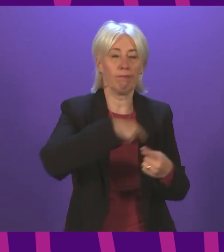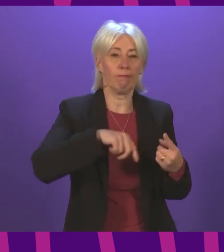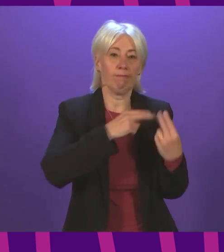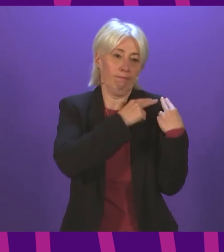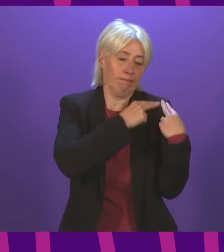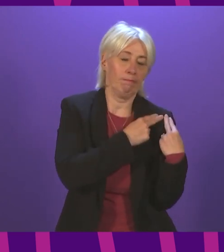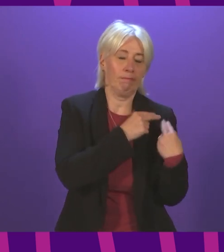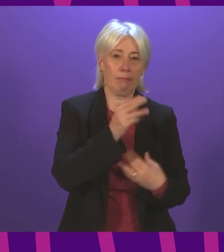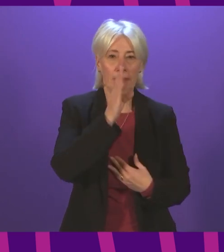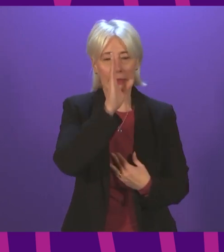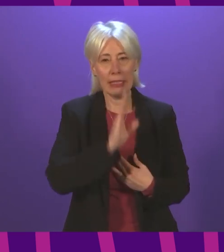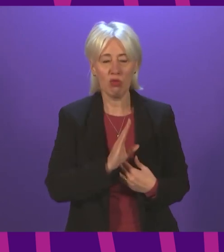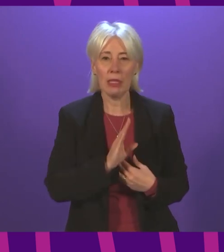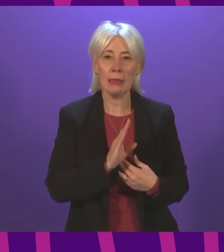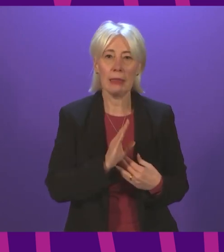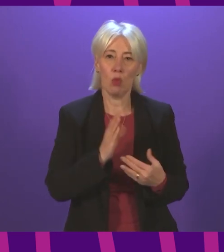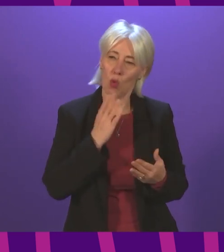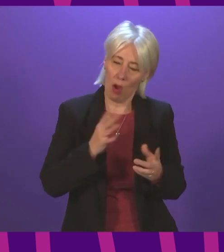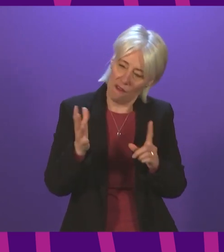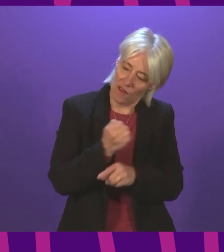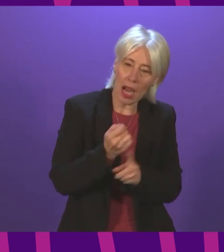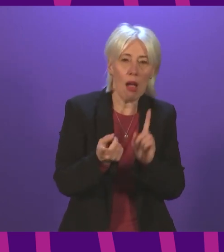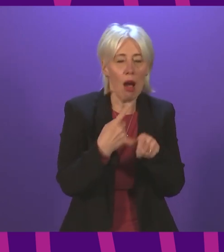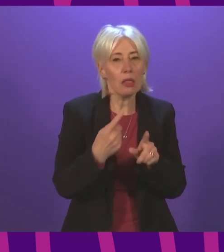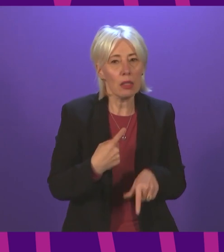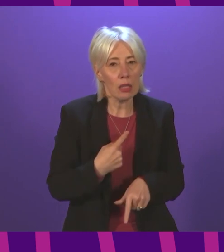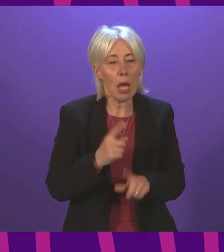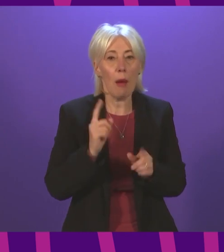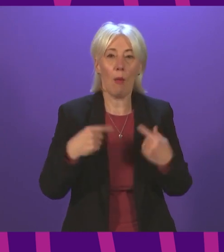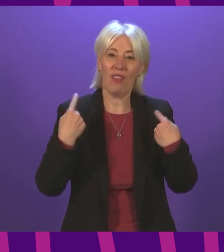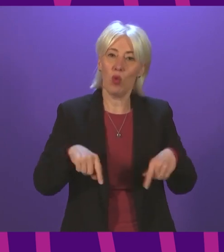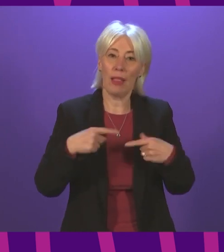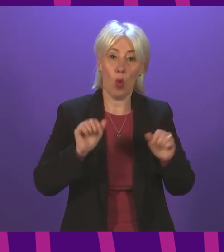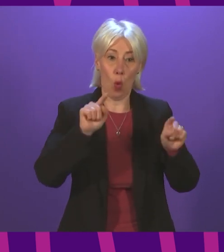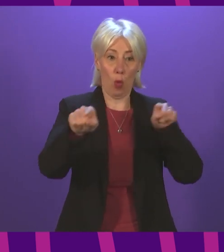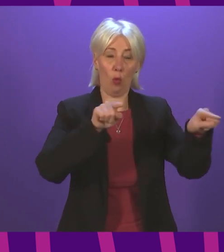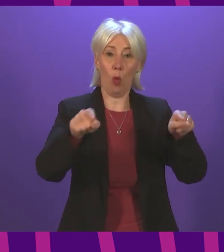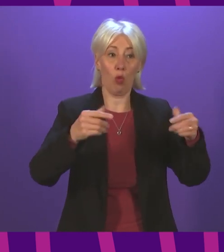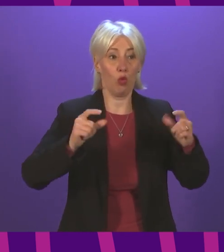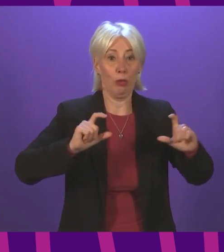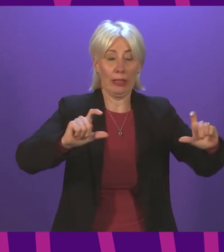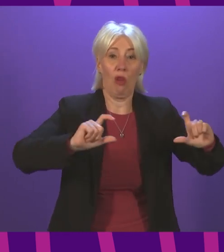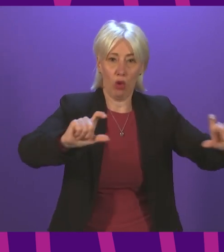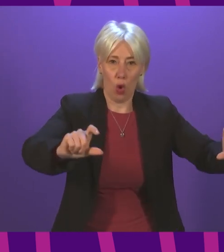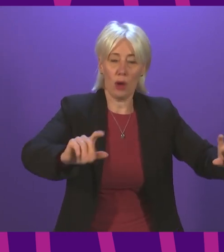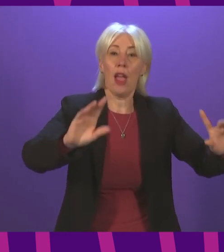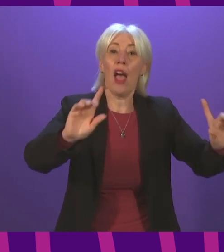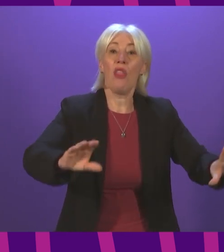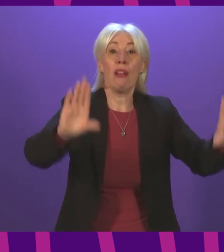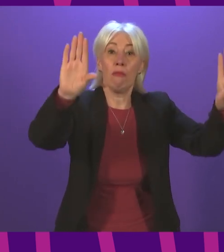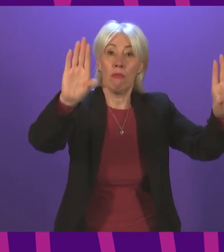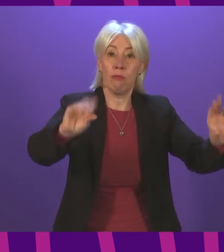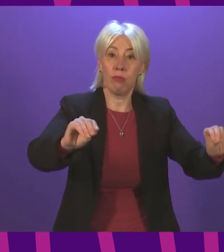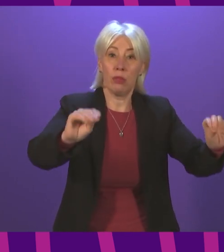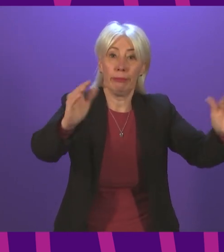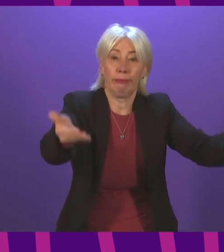issues seriously, who want to get to the answers here, that we allow these processes to take their course. And then, of course, when we have the findings of them,